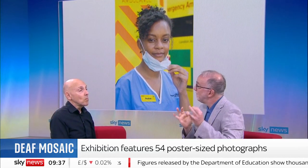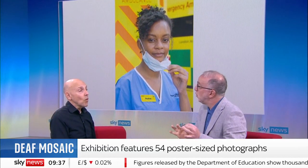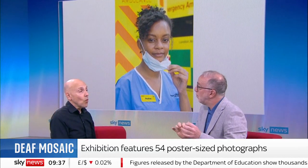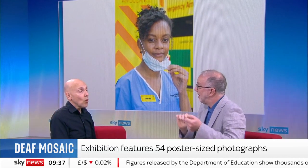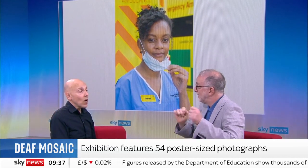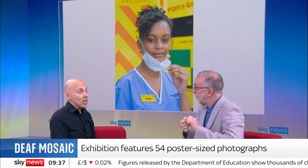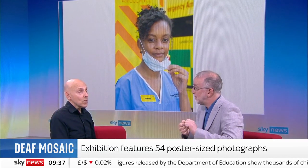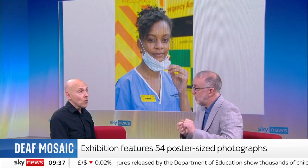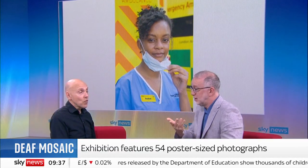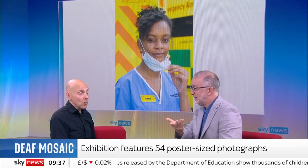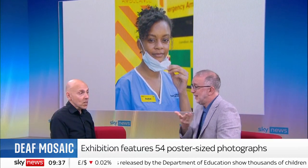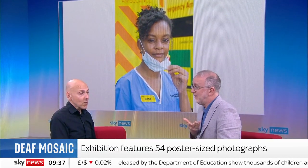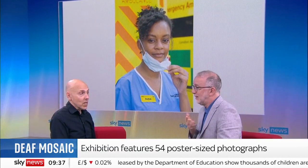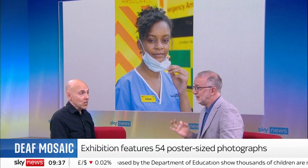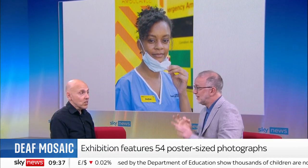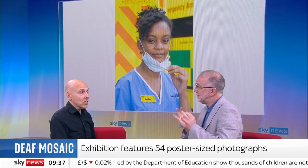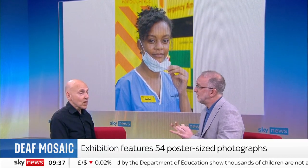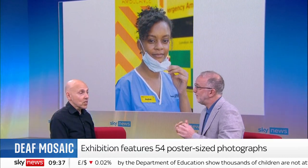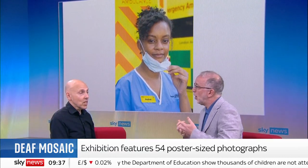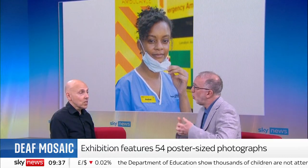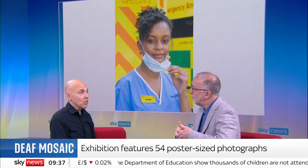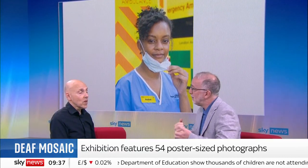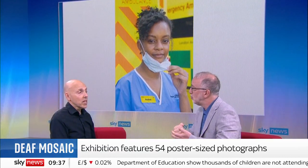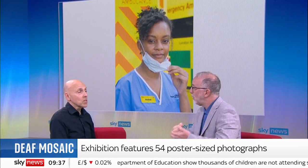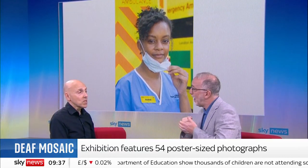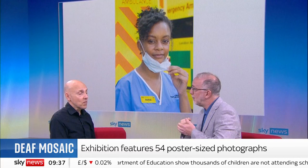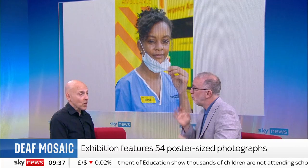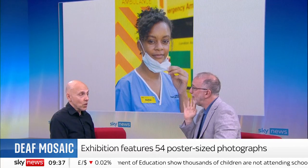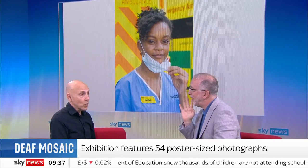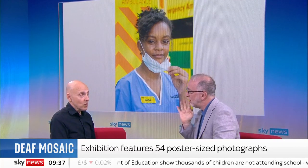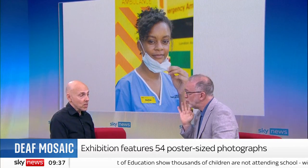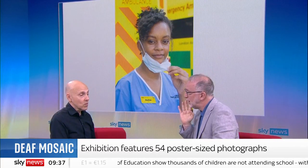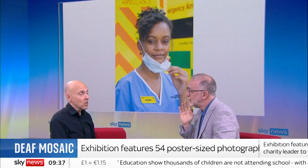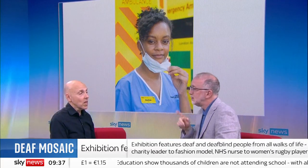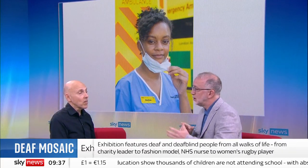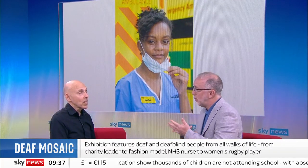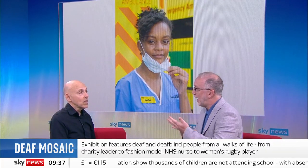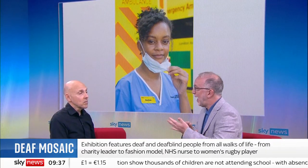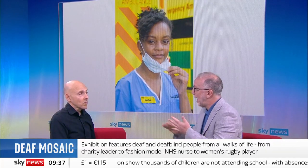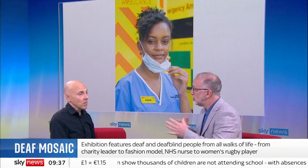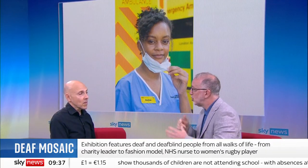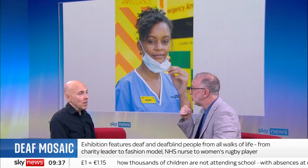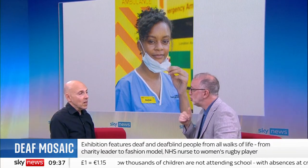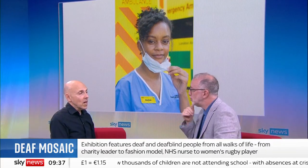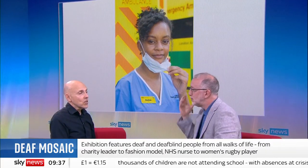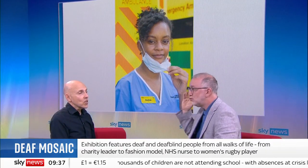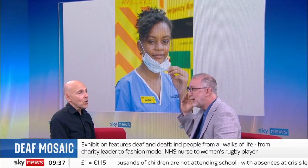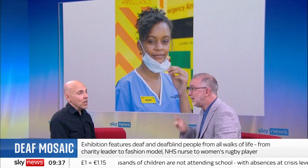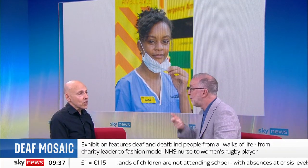or actually more formal adaptations, such as providing specific equipment to help with hearing. And so Asha